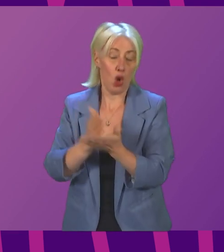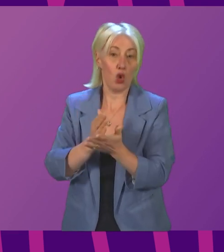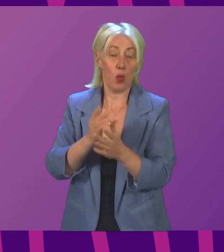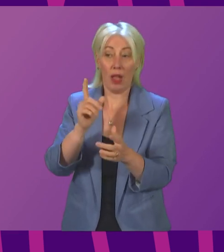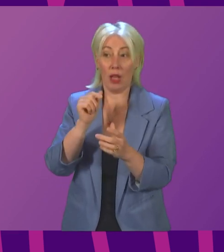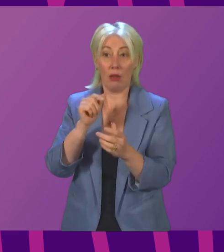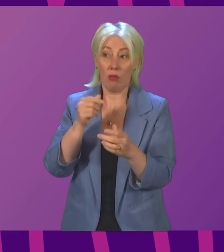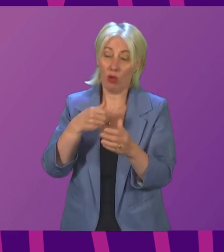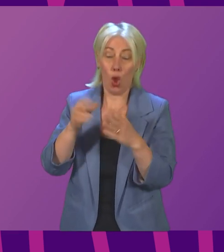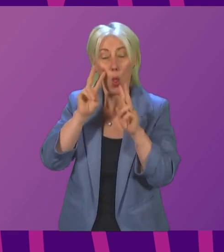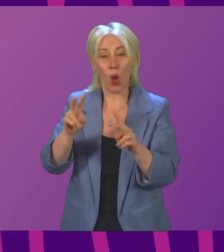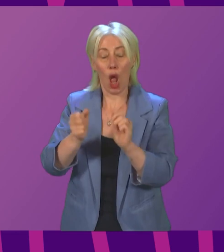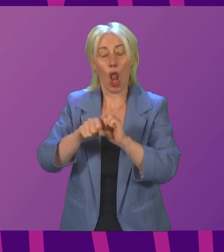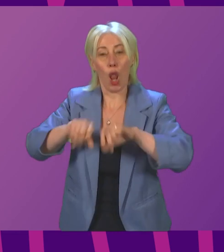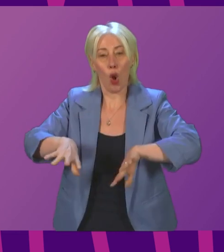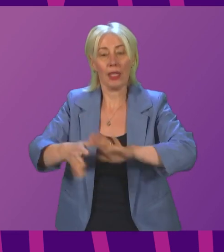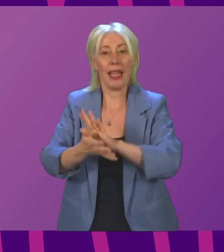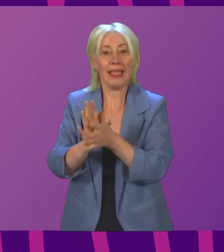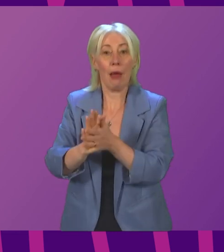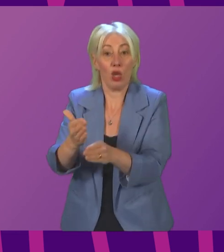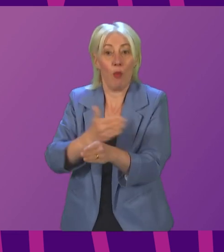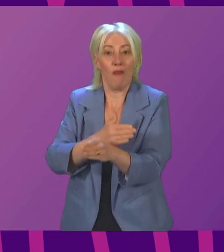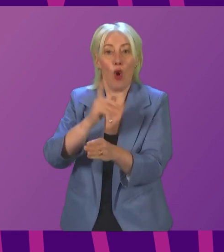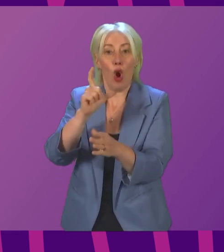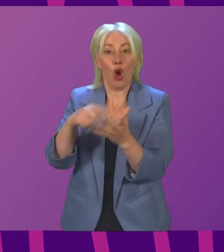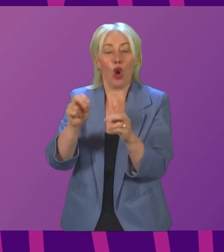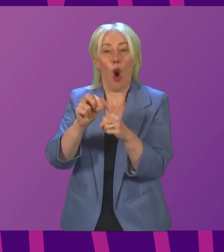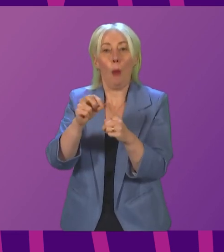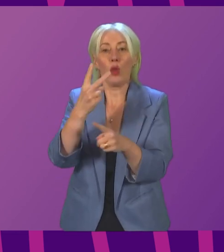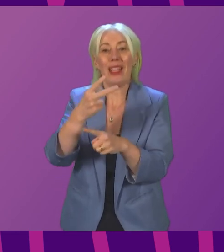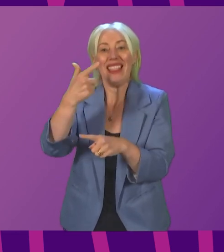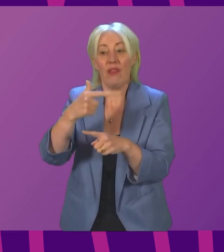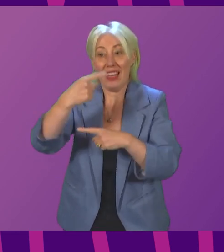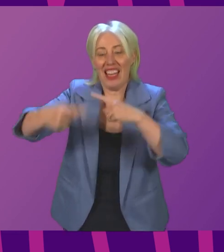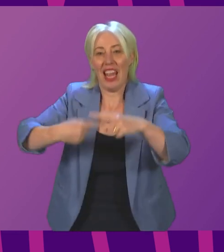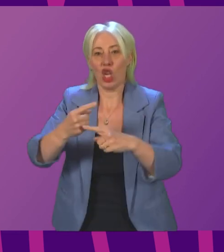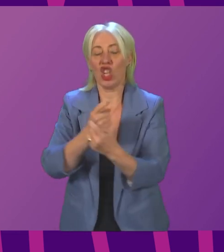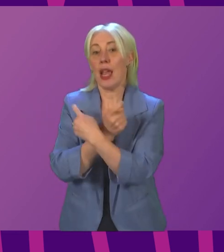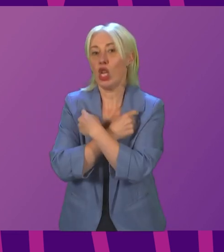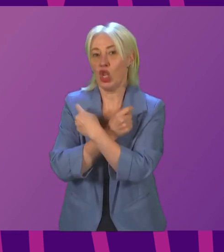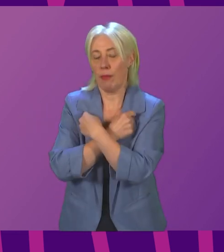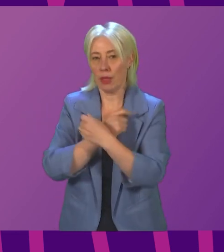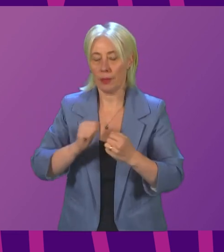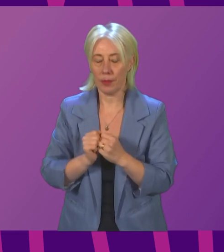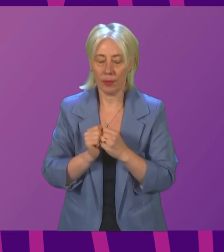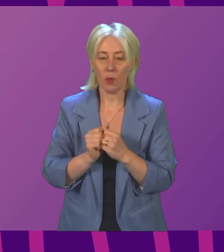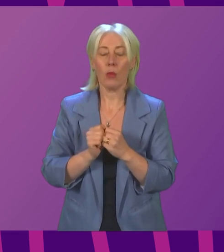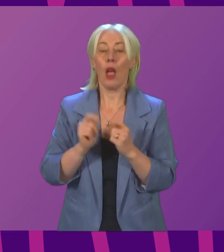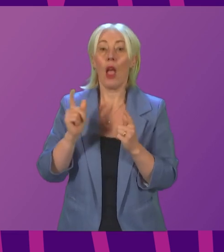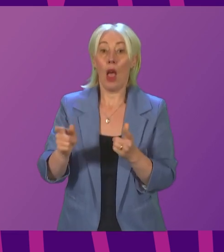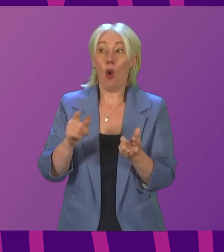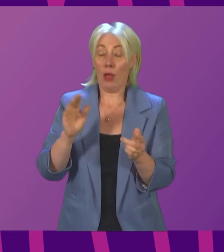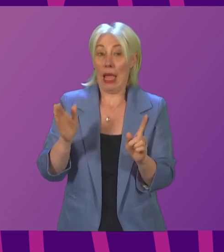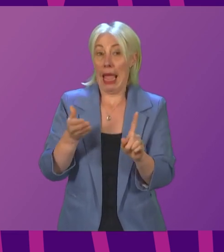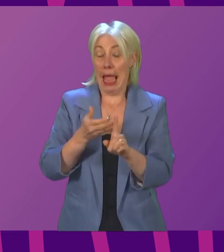ahead of COP 27 in Egypt. Loss and damage was an example of Scotland's leadership during this COP, but